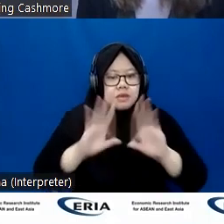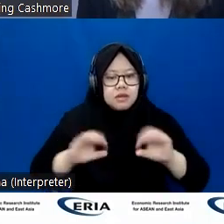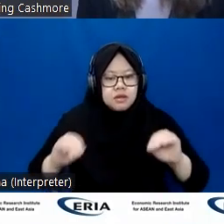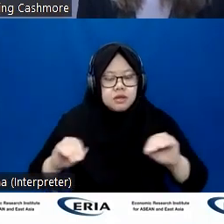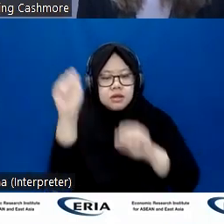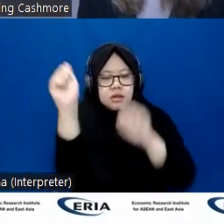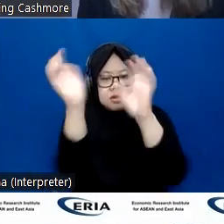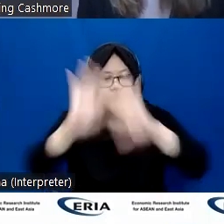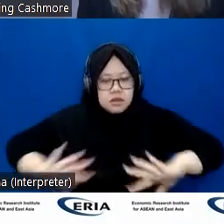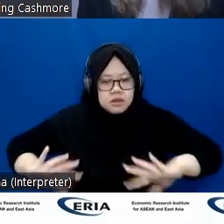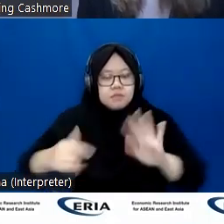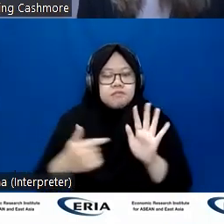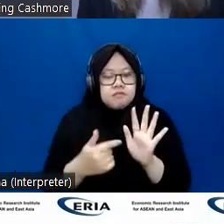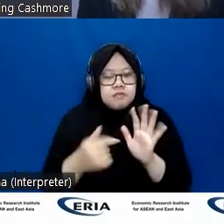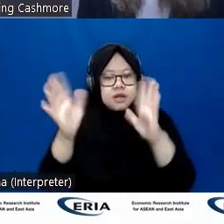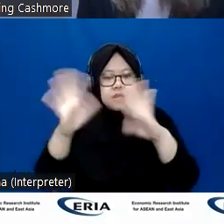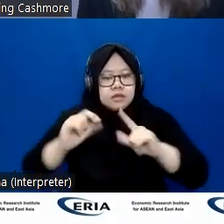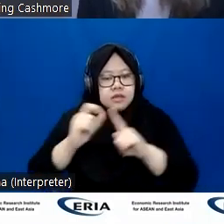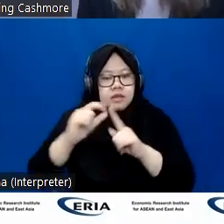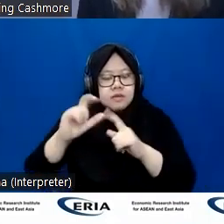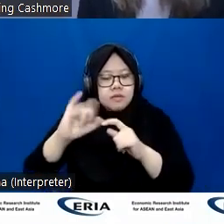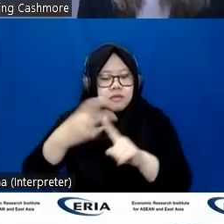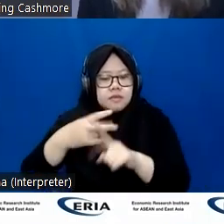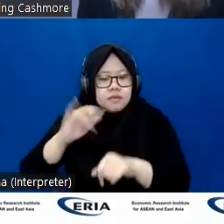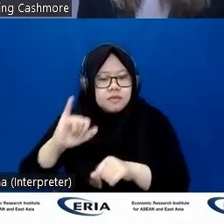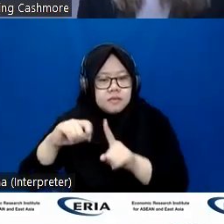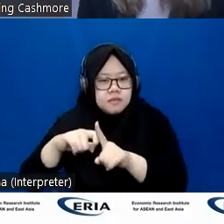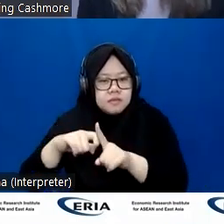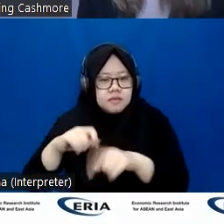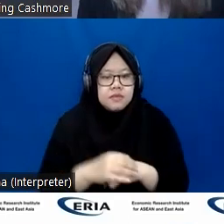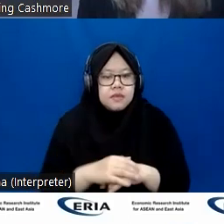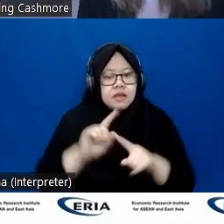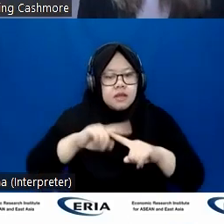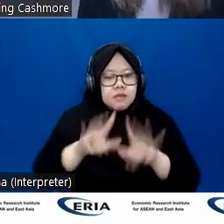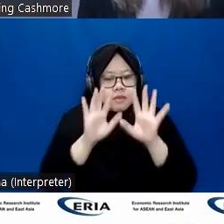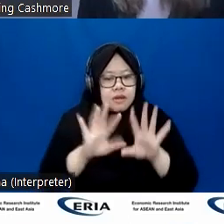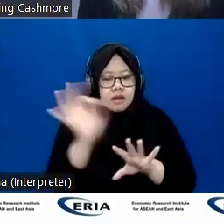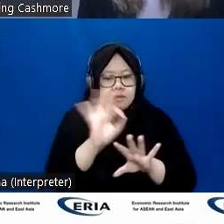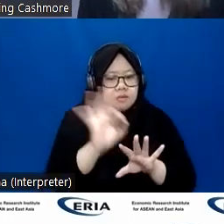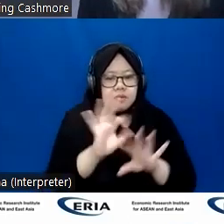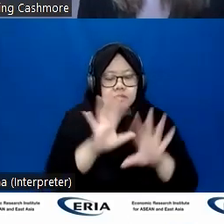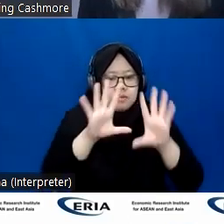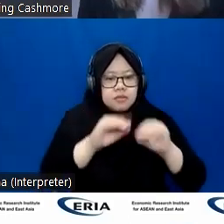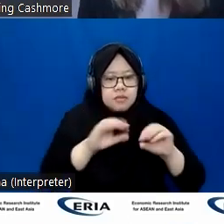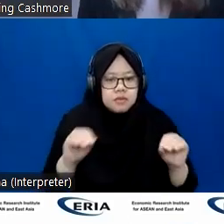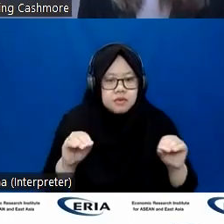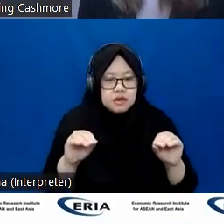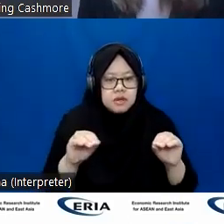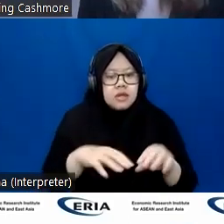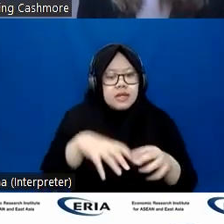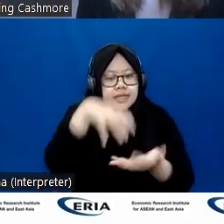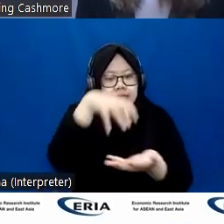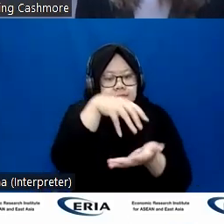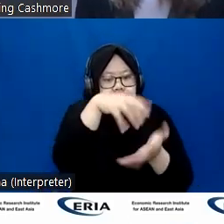they are less than two to six times less likely to be employed and more likely to work in the informal gig, gig